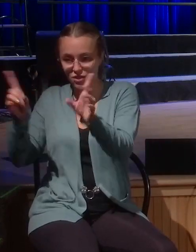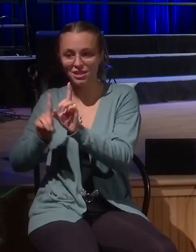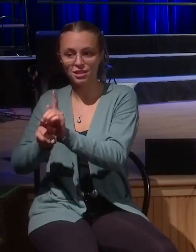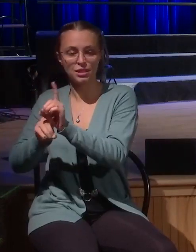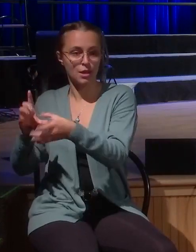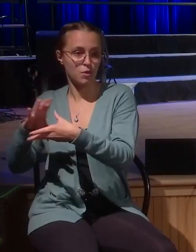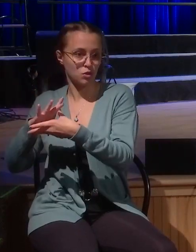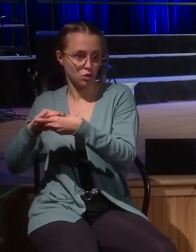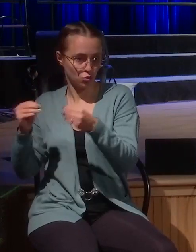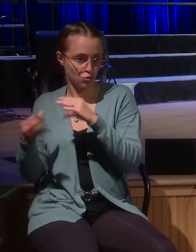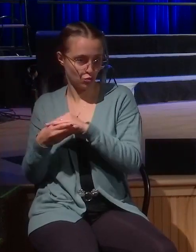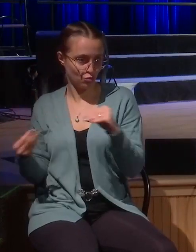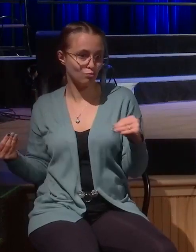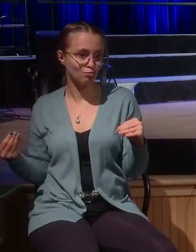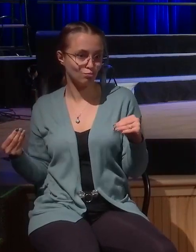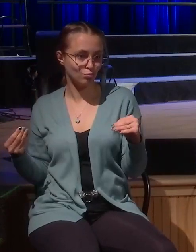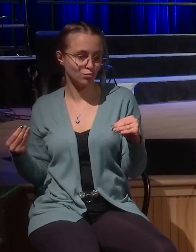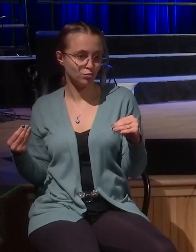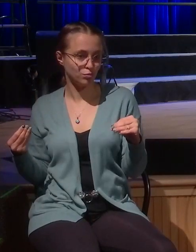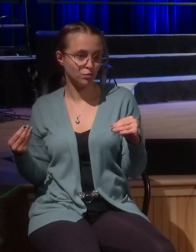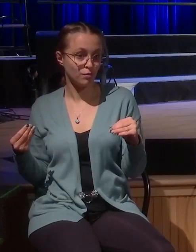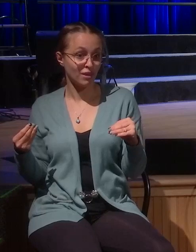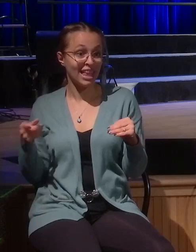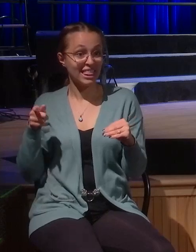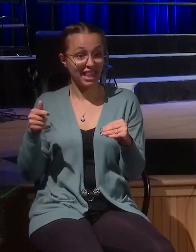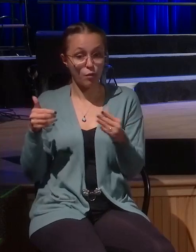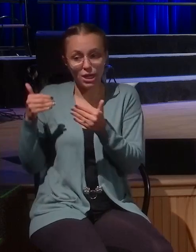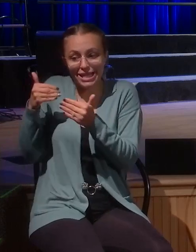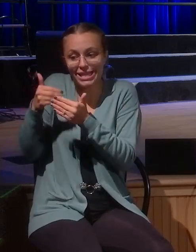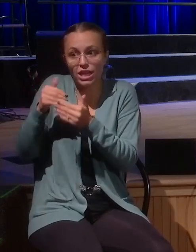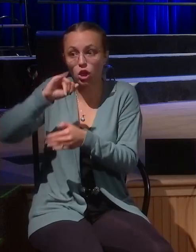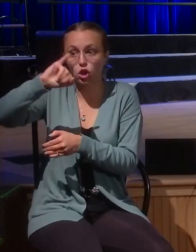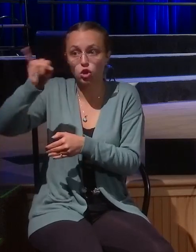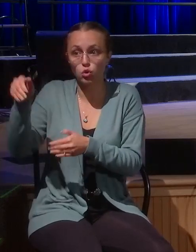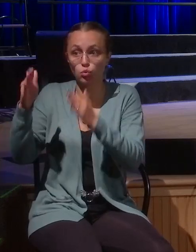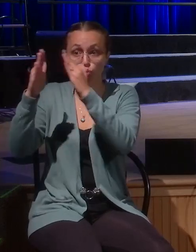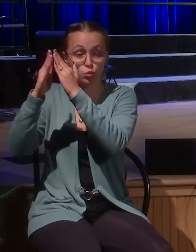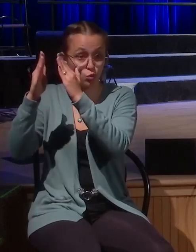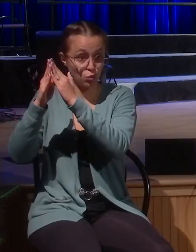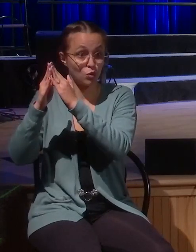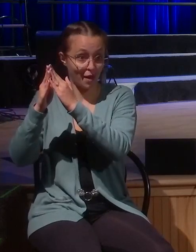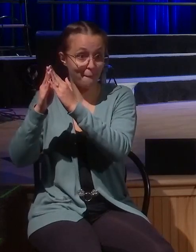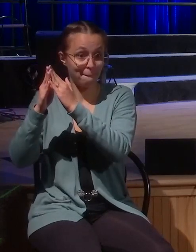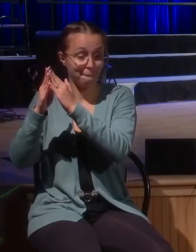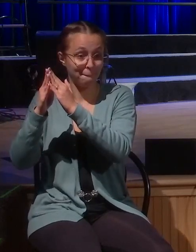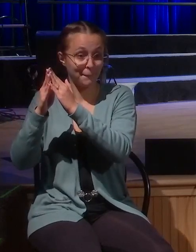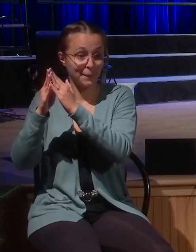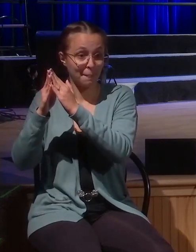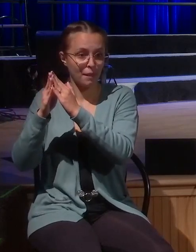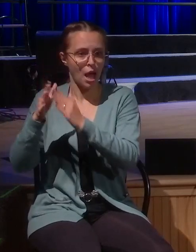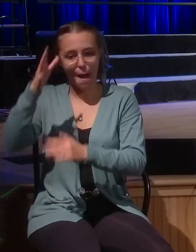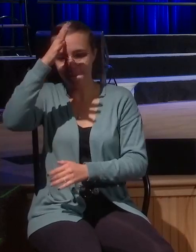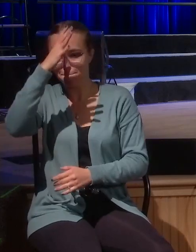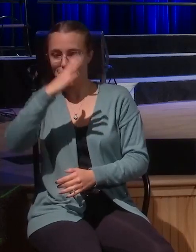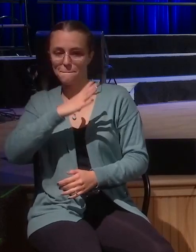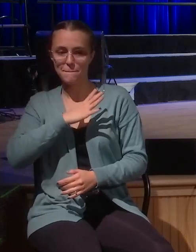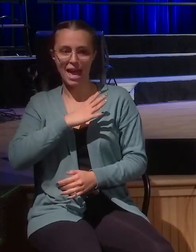Jerusalem and the people thought the kingdom of God was going to appear at once. He said, a man of noble birth went to a distant country to have himself